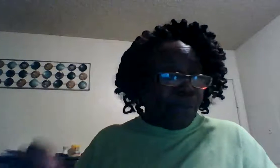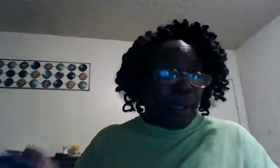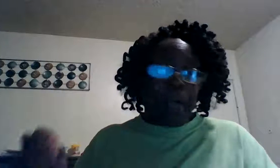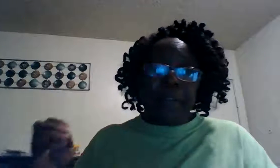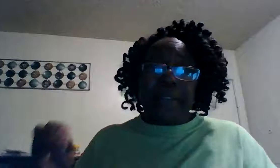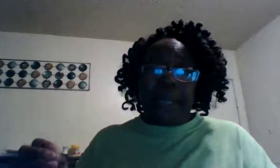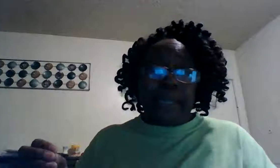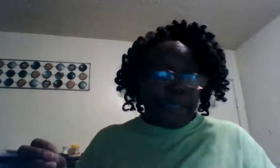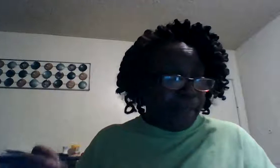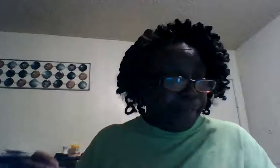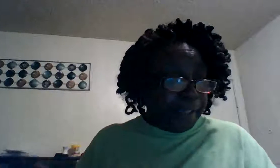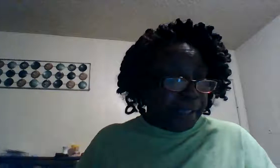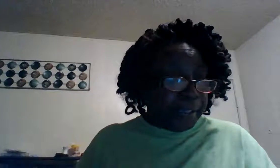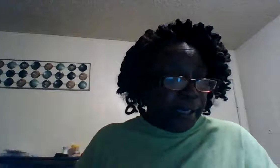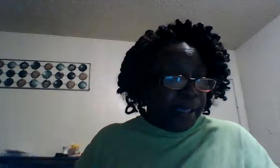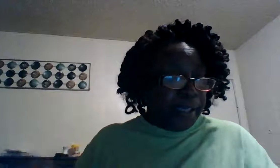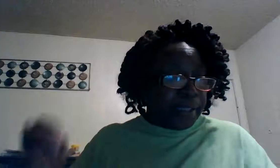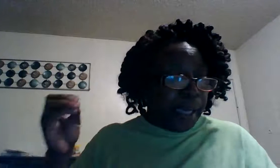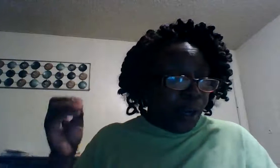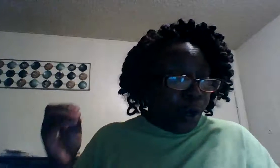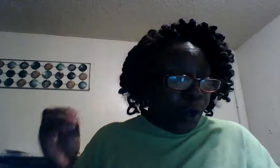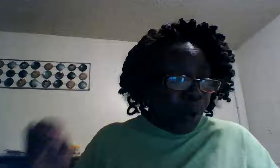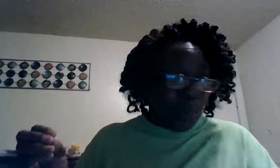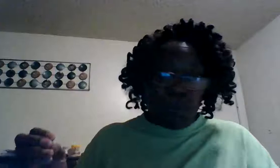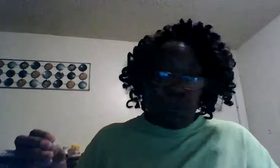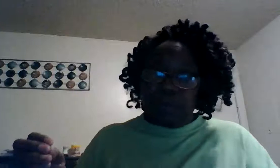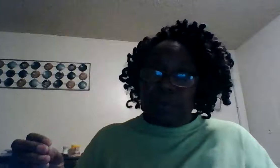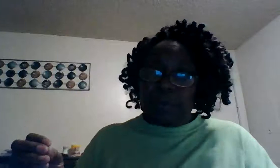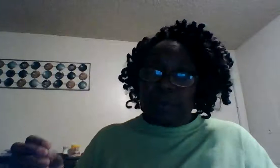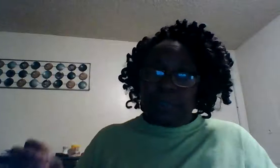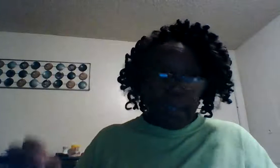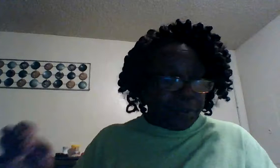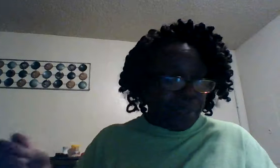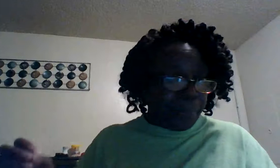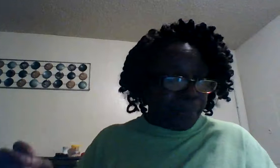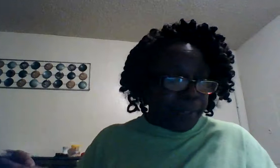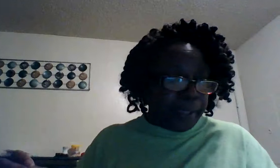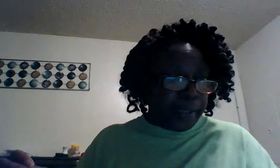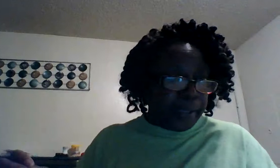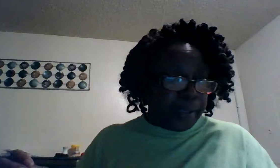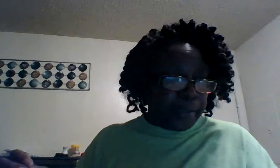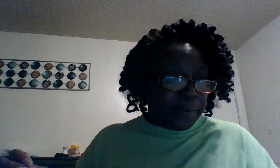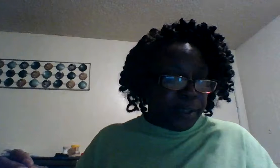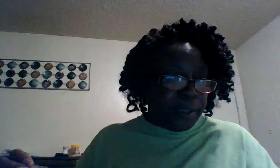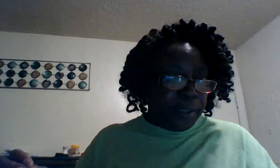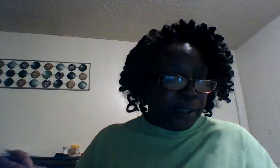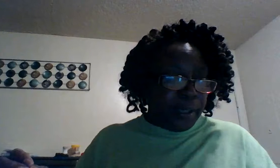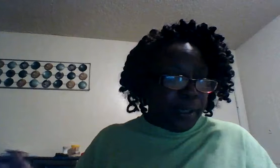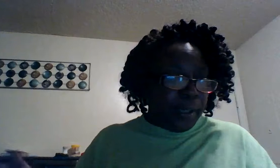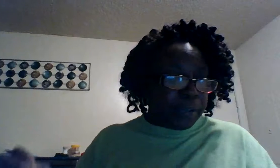understanding of this and say who shall separate see us